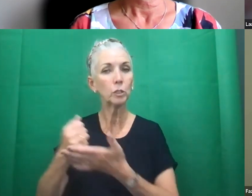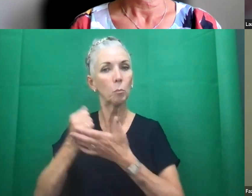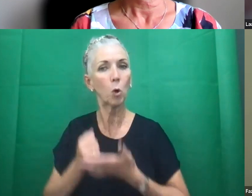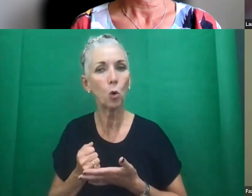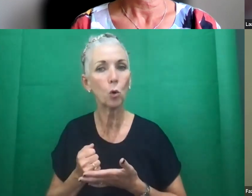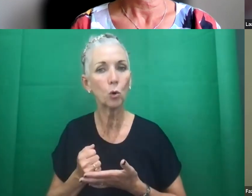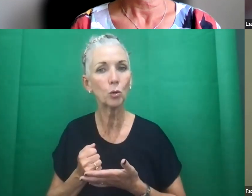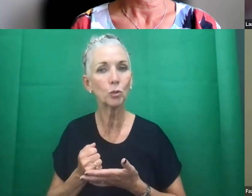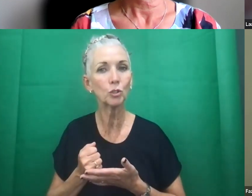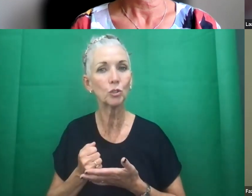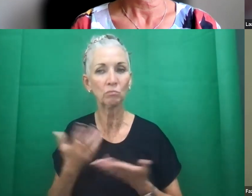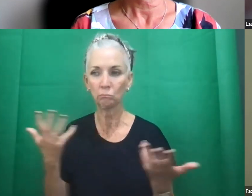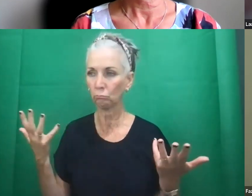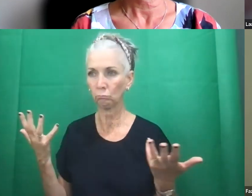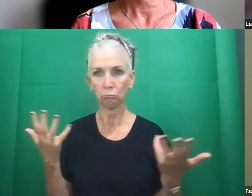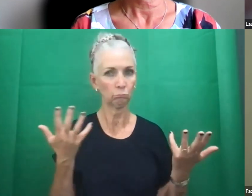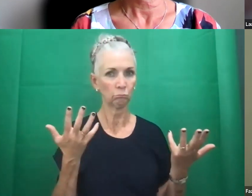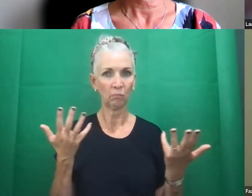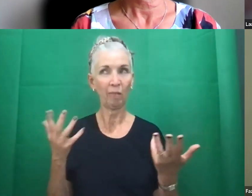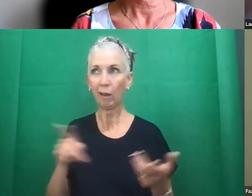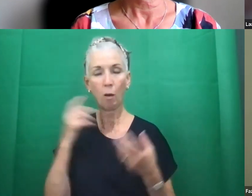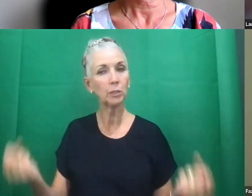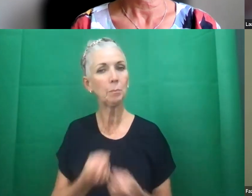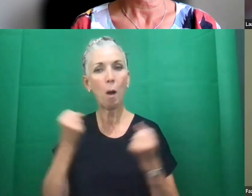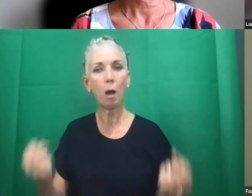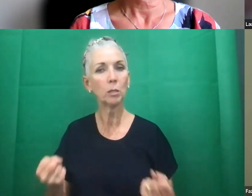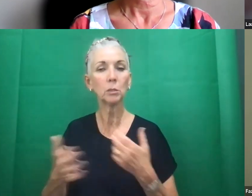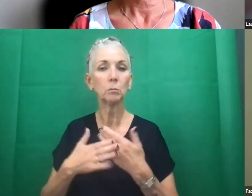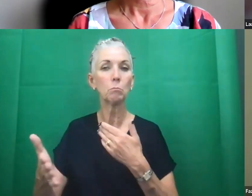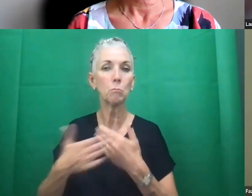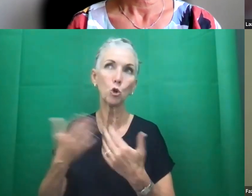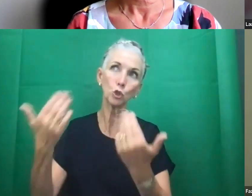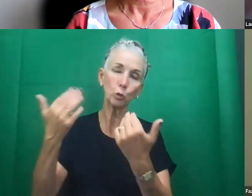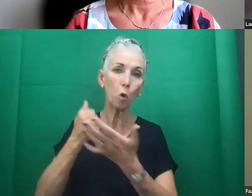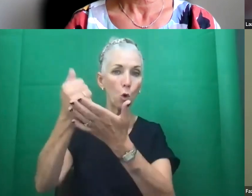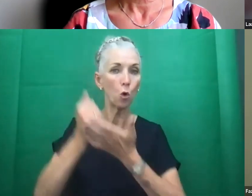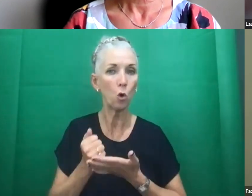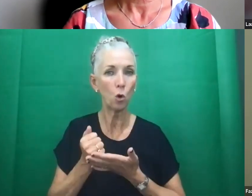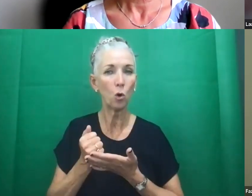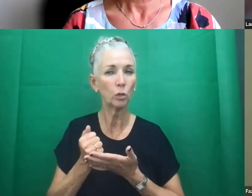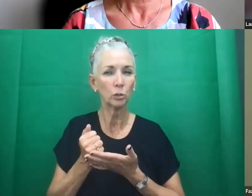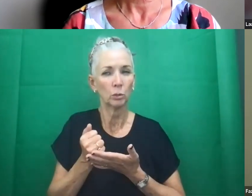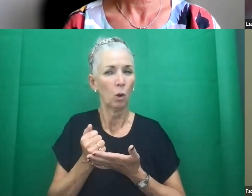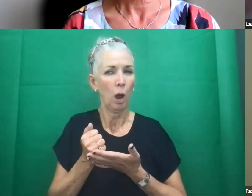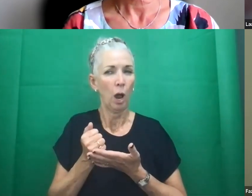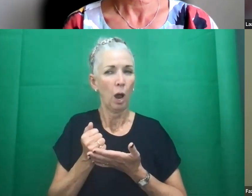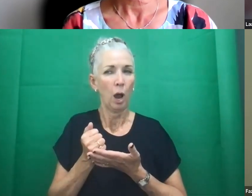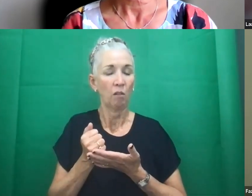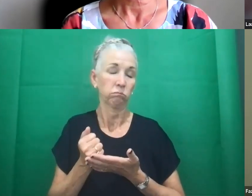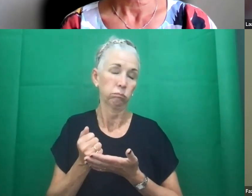have no route to demanding more support. So, no, I, I don't think, I don't think, I think for me, it's tinkering